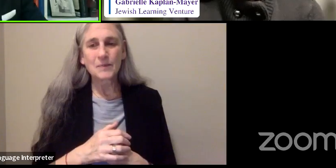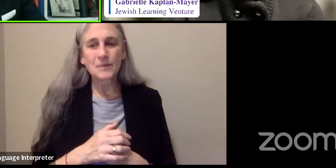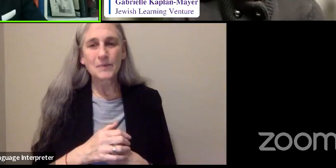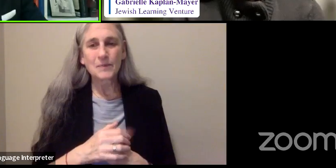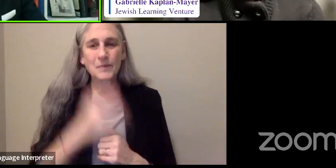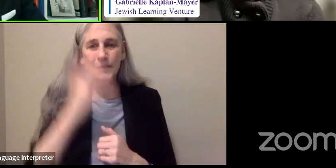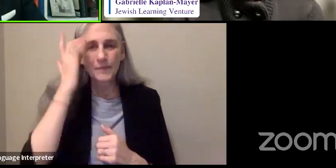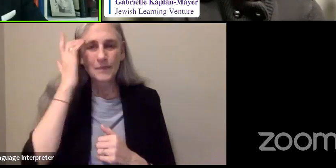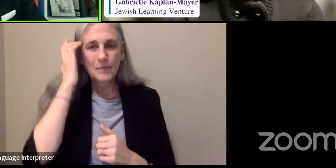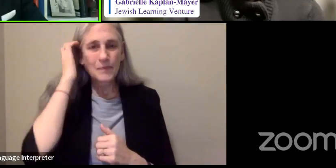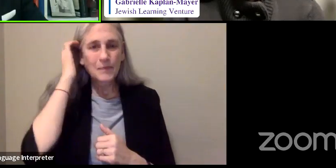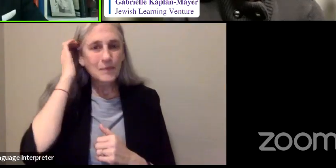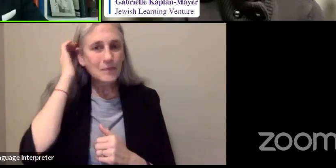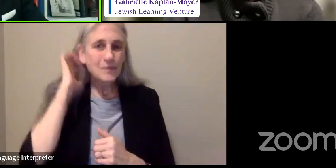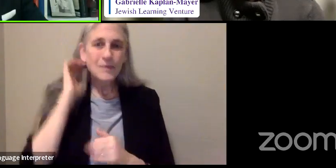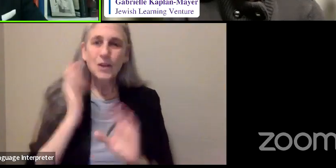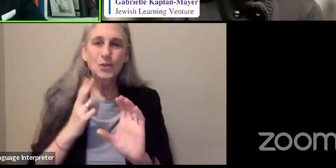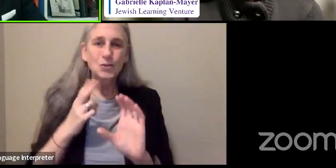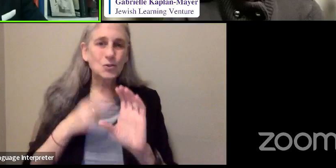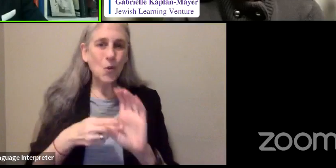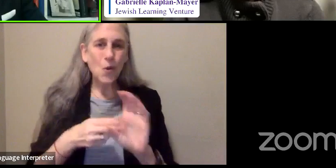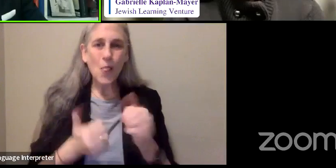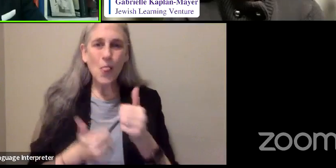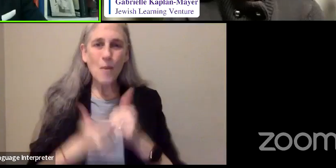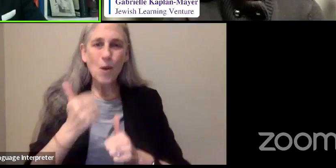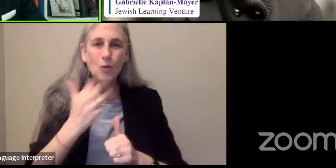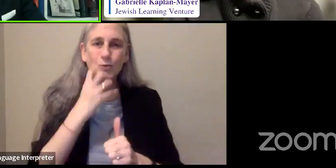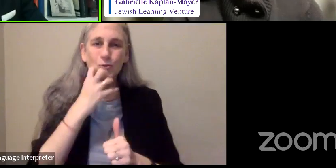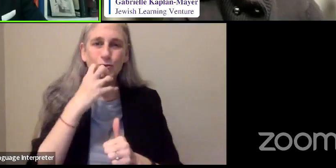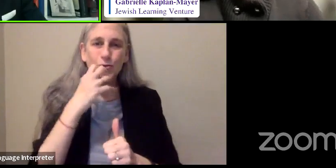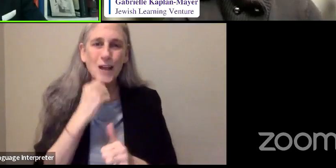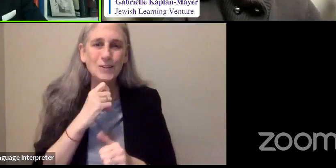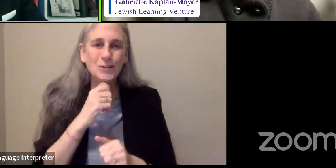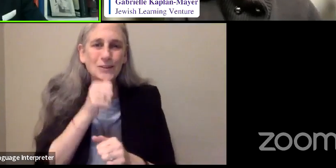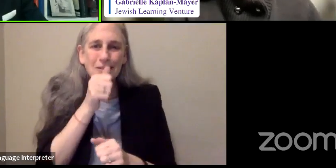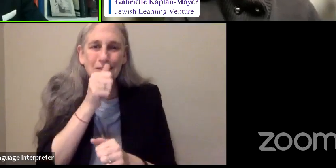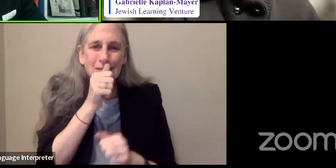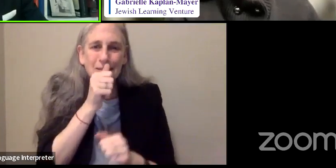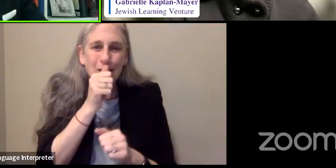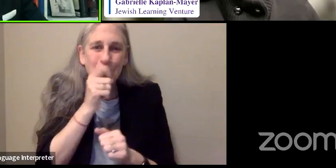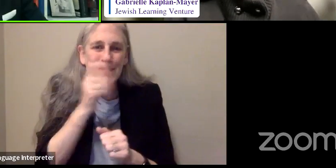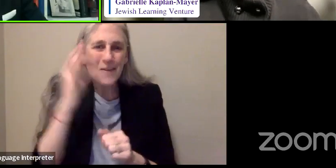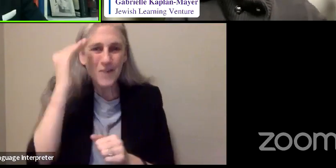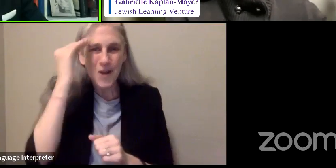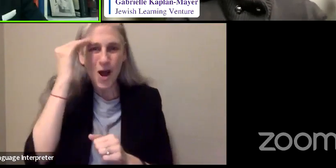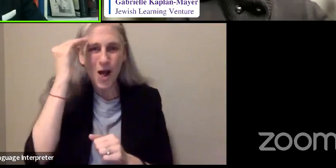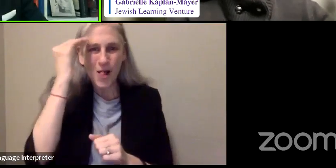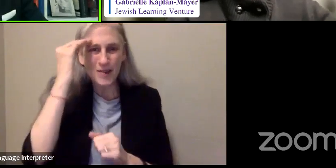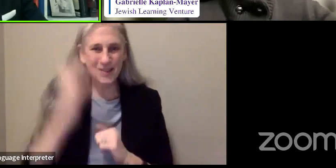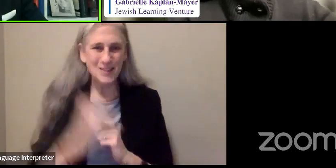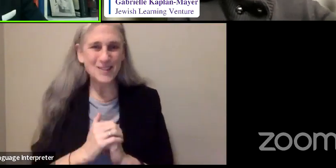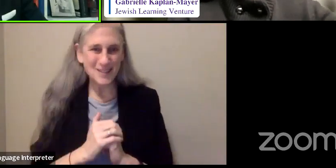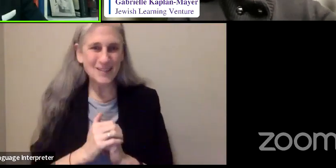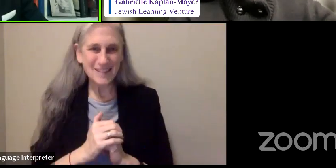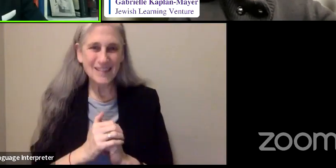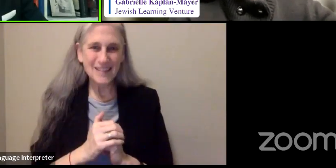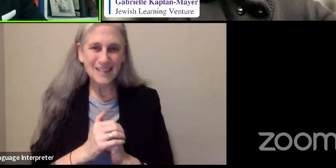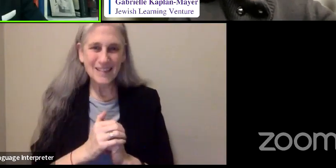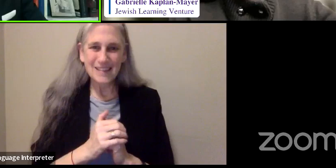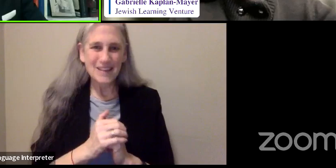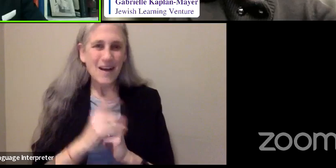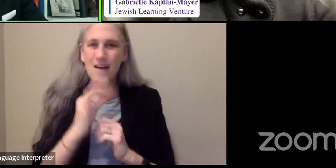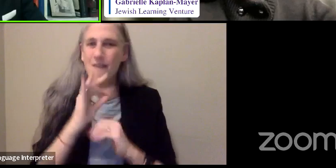in the most treasured secrets of knowledge from the continents and the millennia.